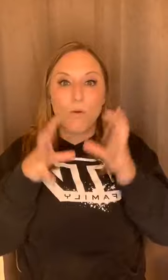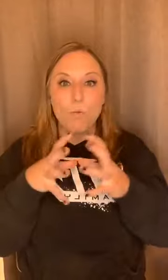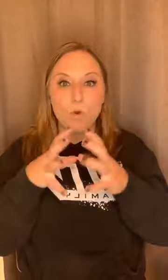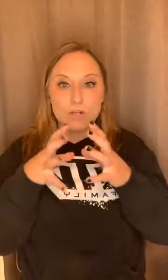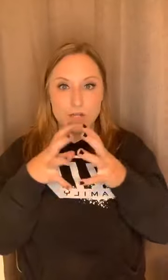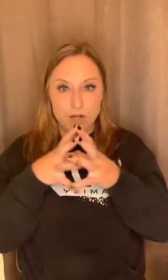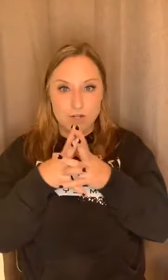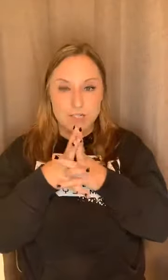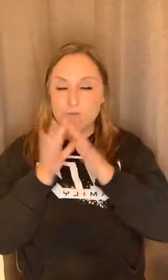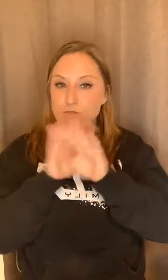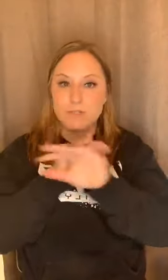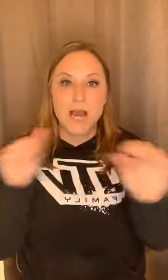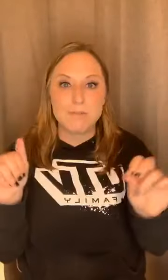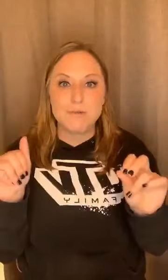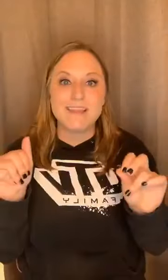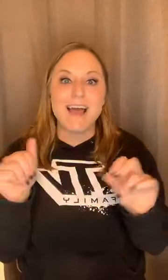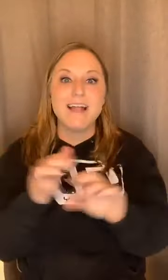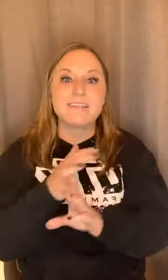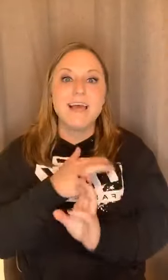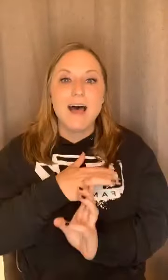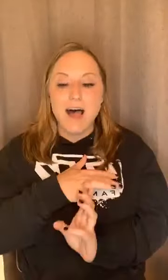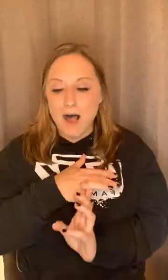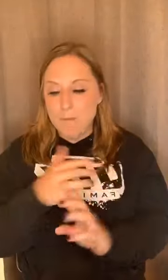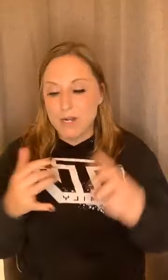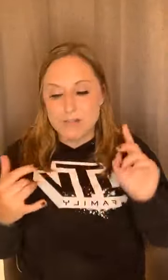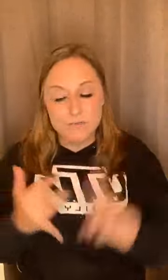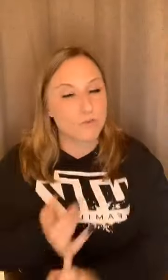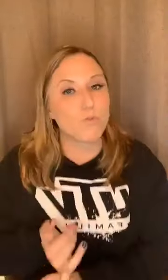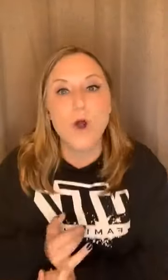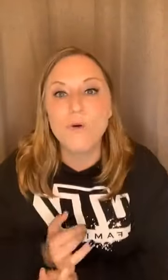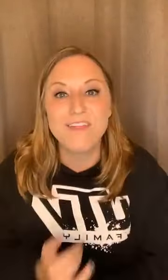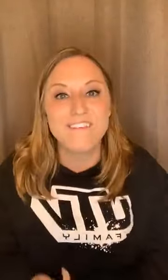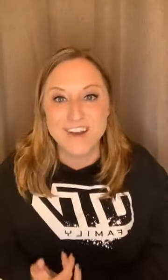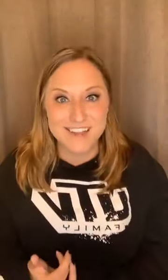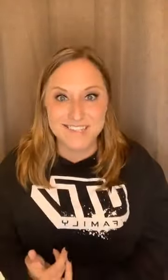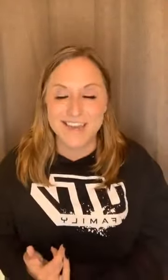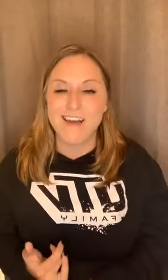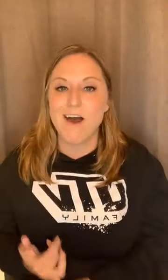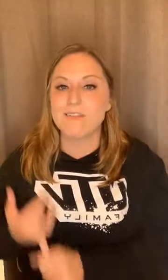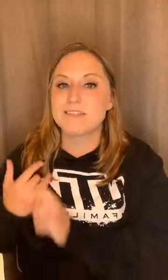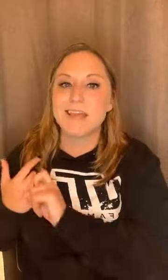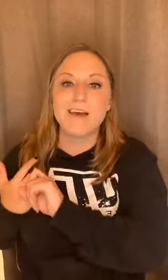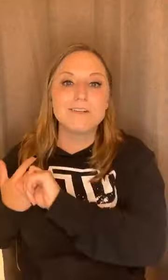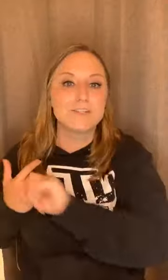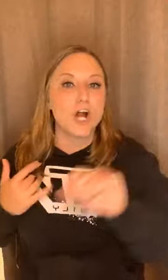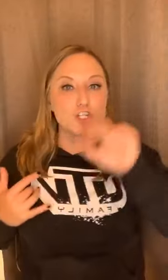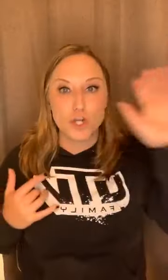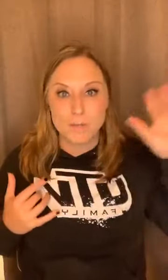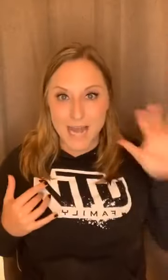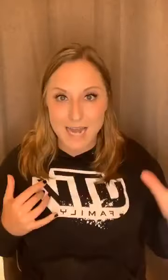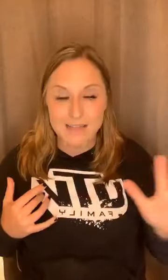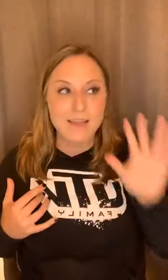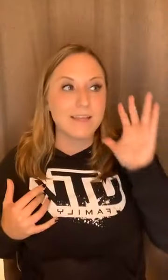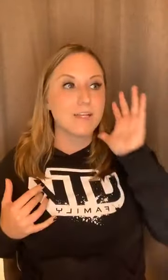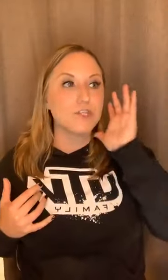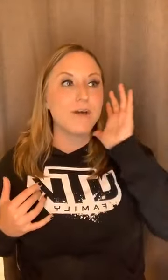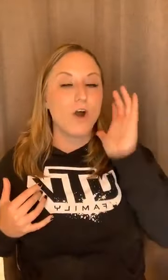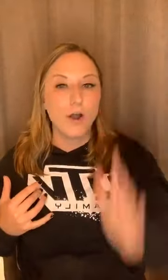worse on yourself. So stop doing that. Um, throw the fucking scale out. The scale does not determine anything unless you have a heart